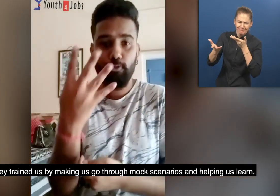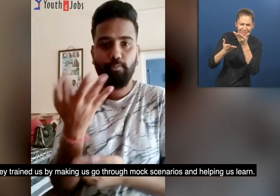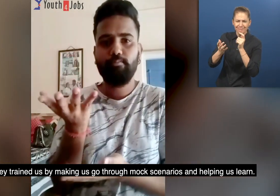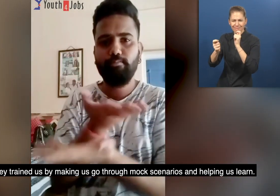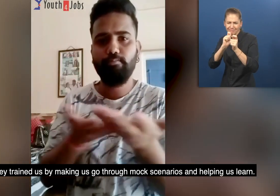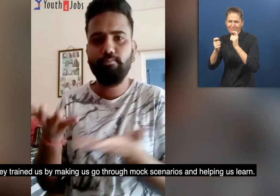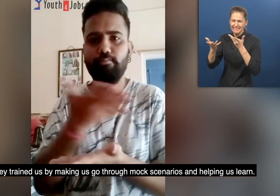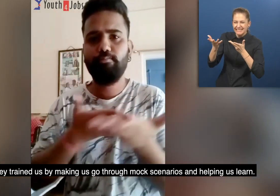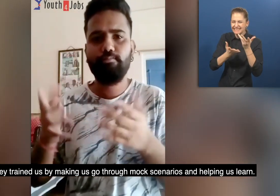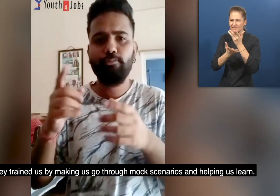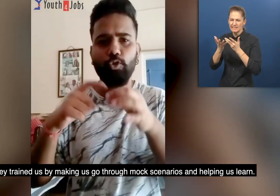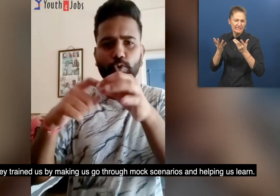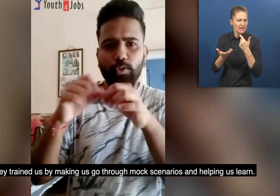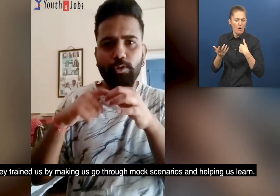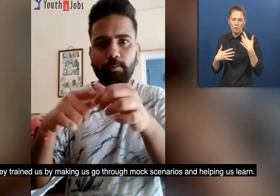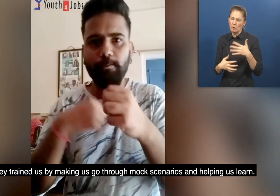us learn.